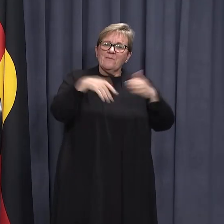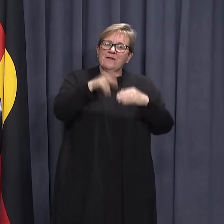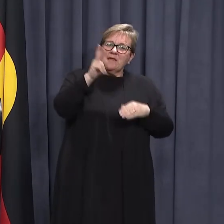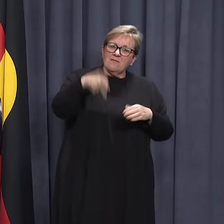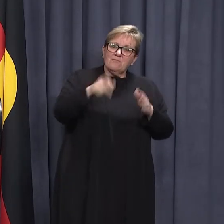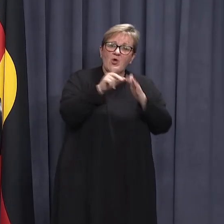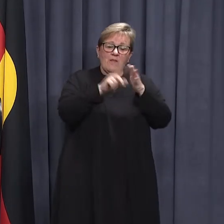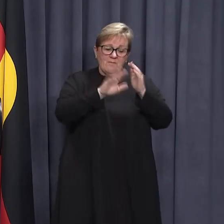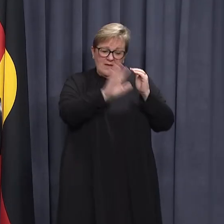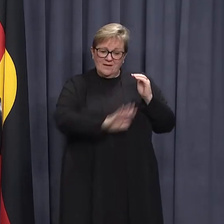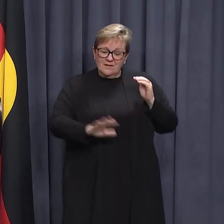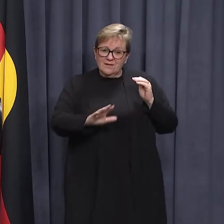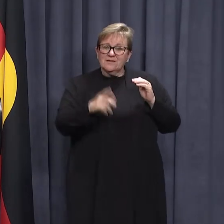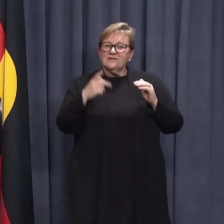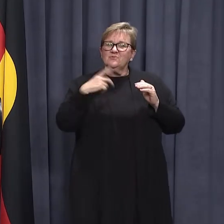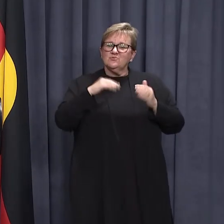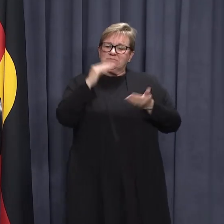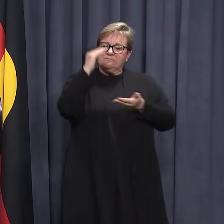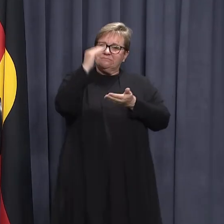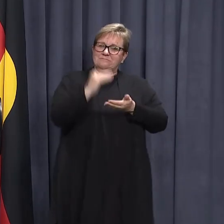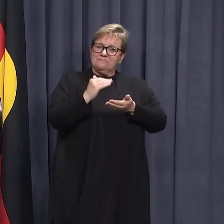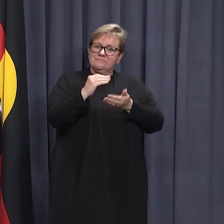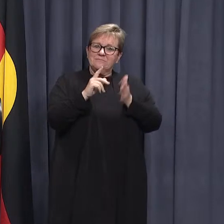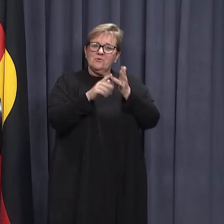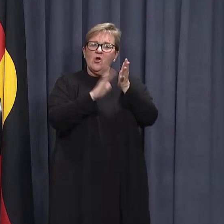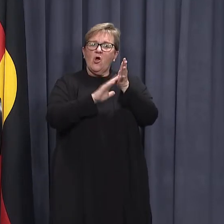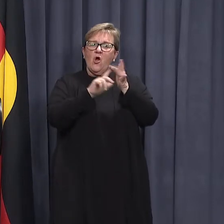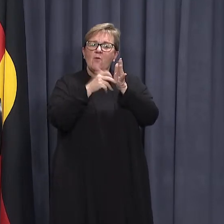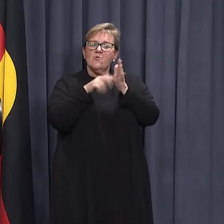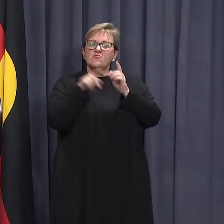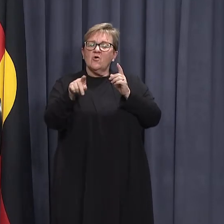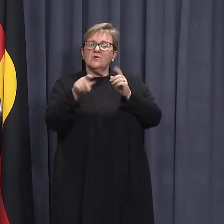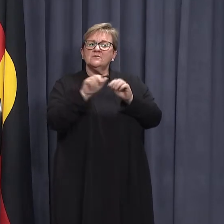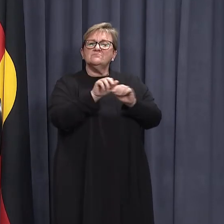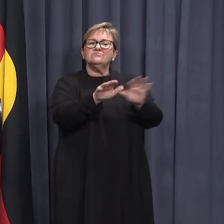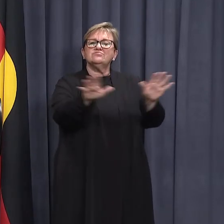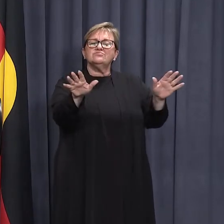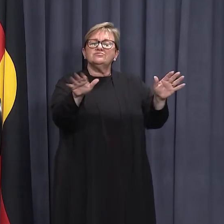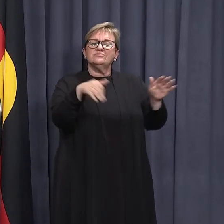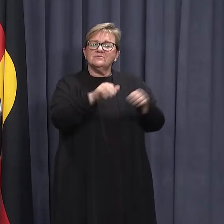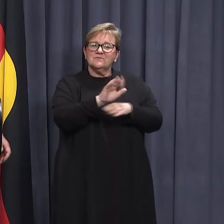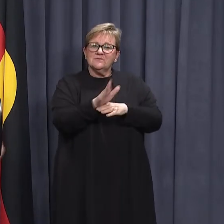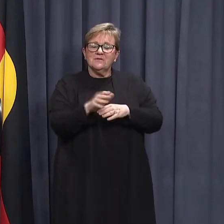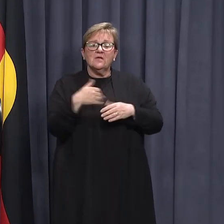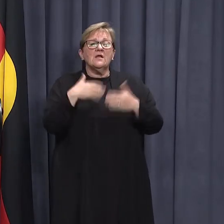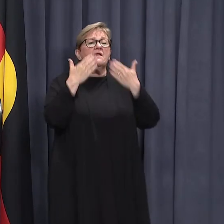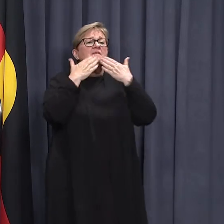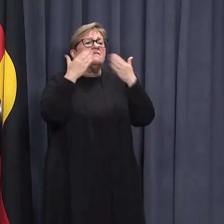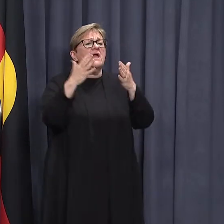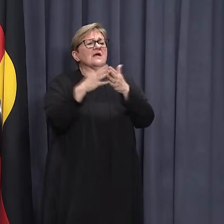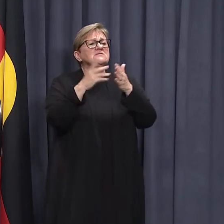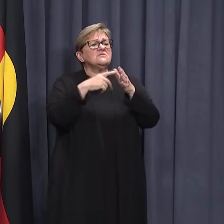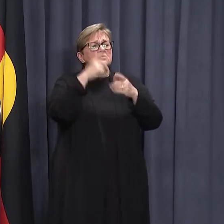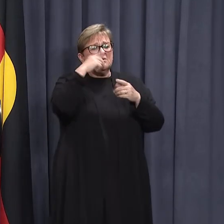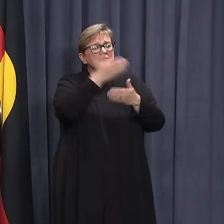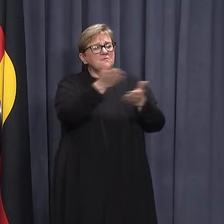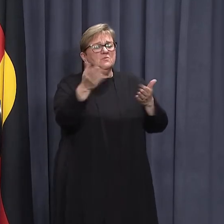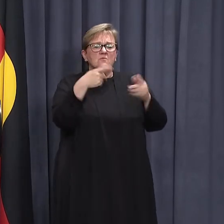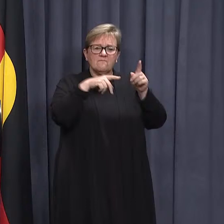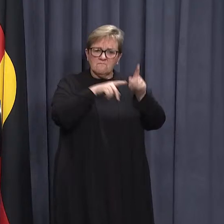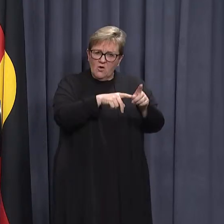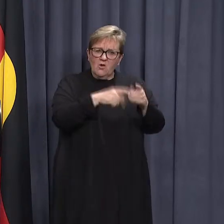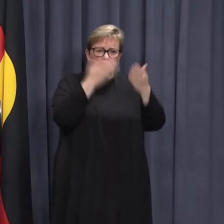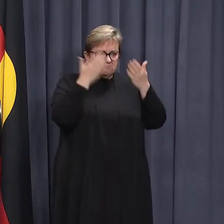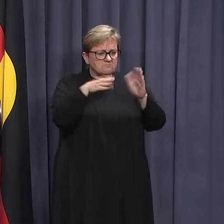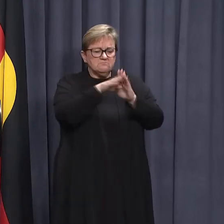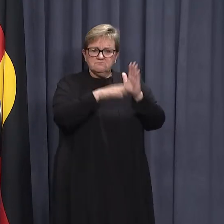Perth and Peel to help minimise the spread of the Omicron variant in our community. I want to thank the West Australian community for following the health